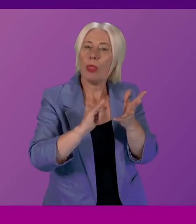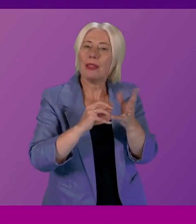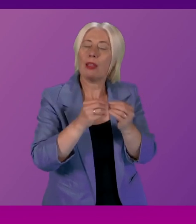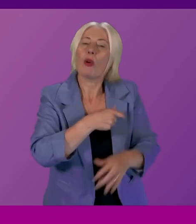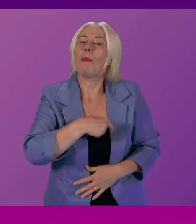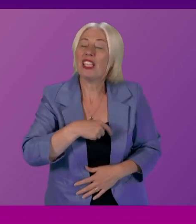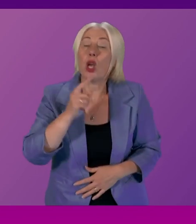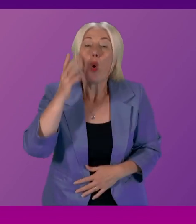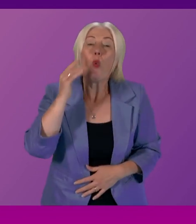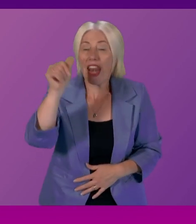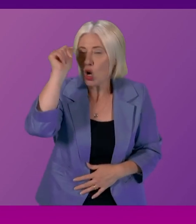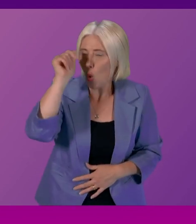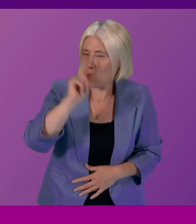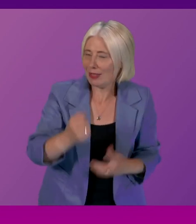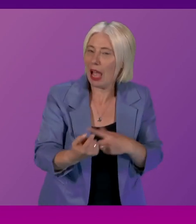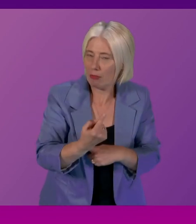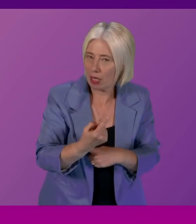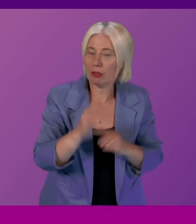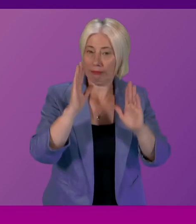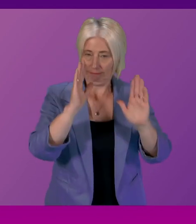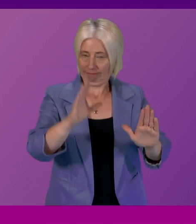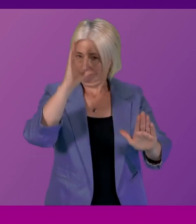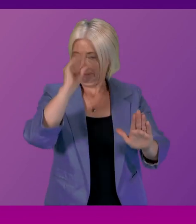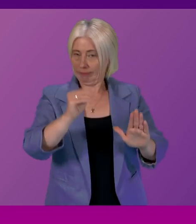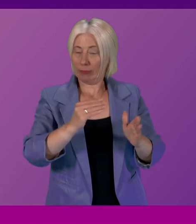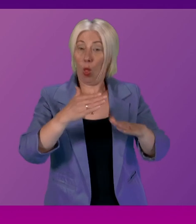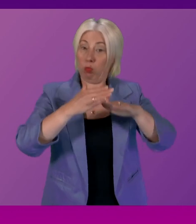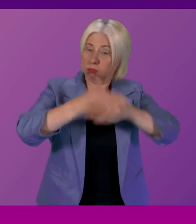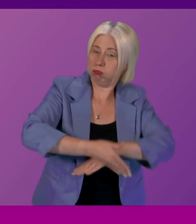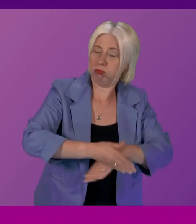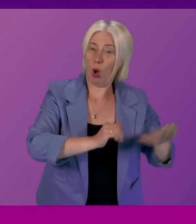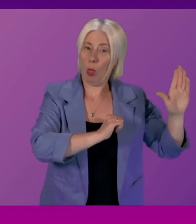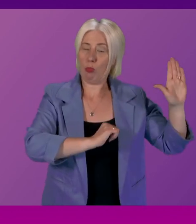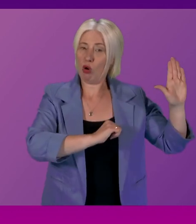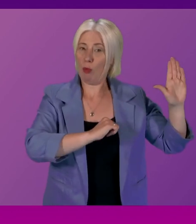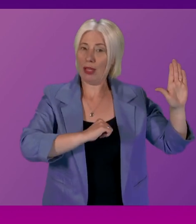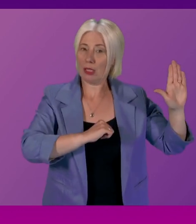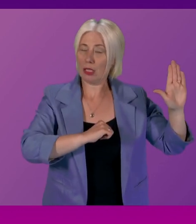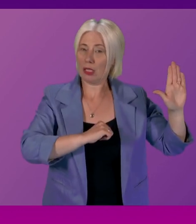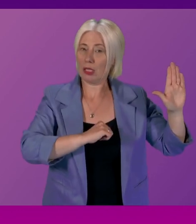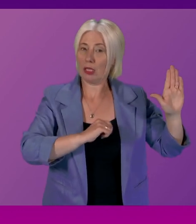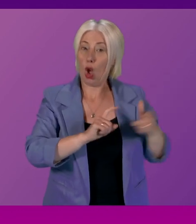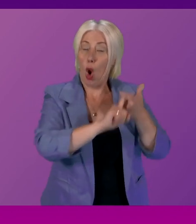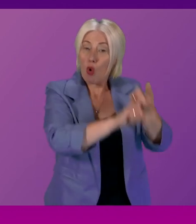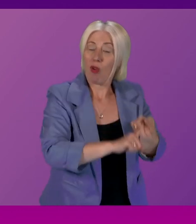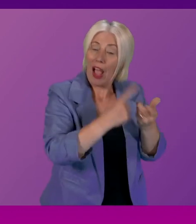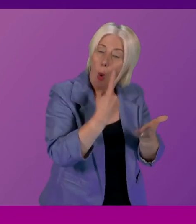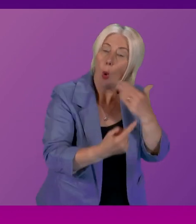once we have it underway I should say the work on the promise doesn't rely on the subcommittee